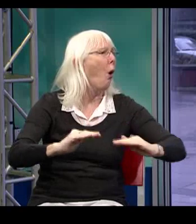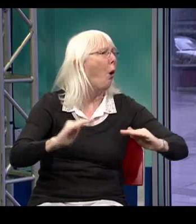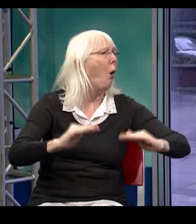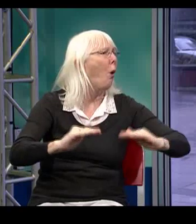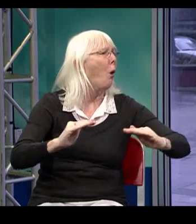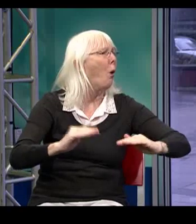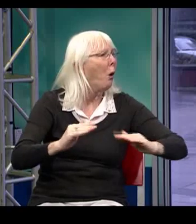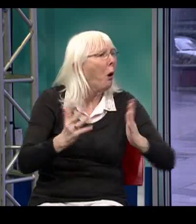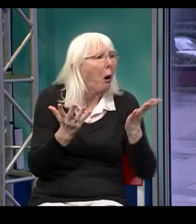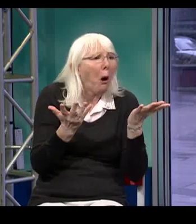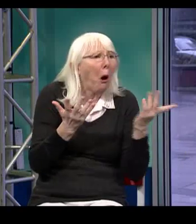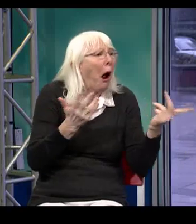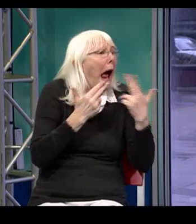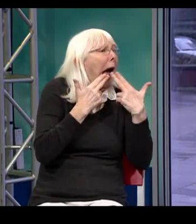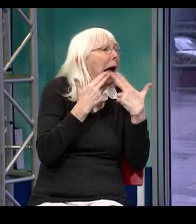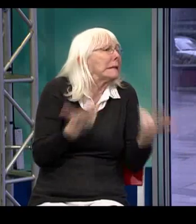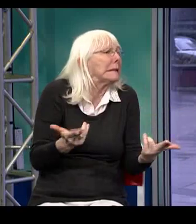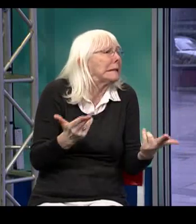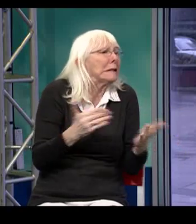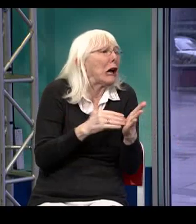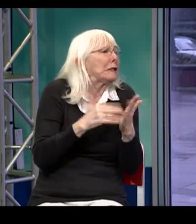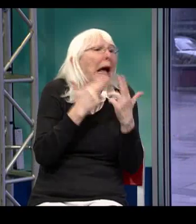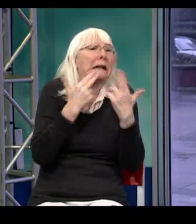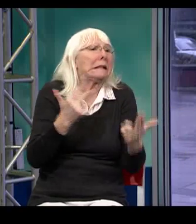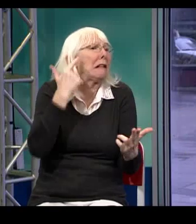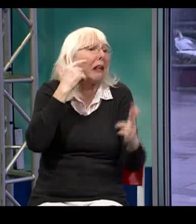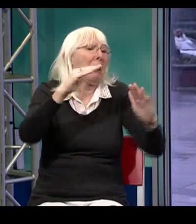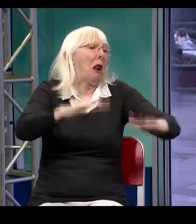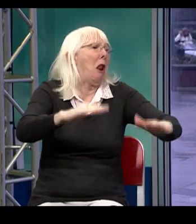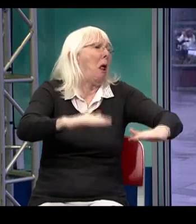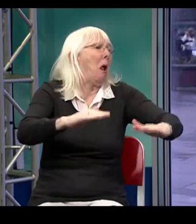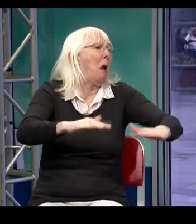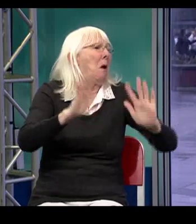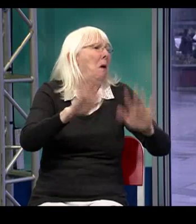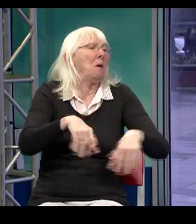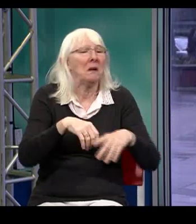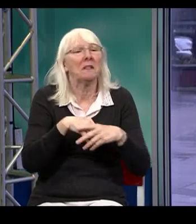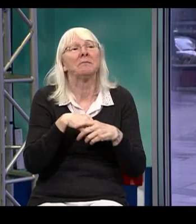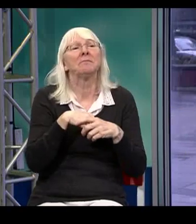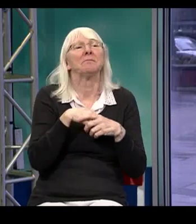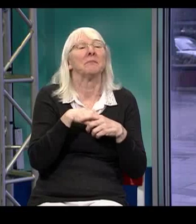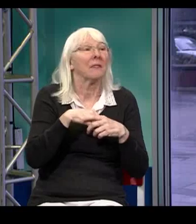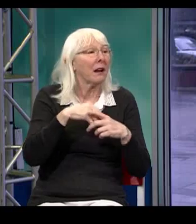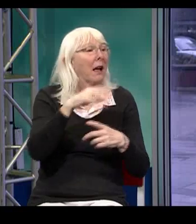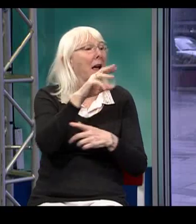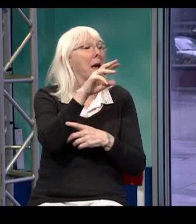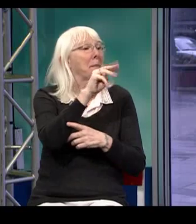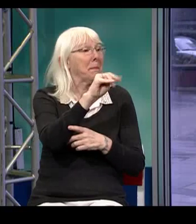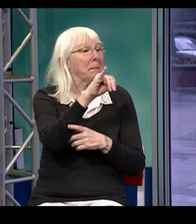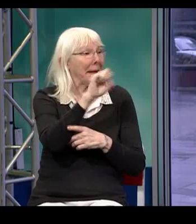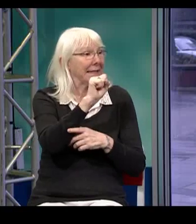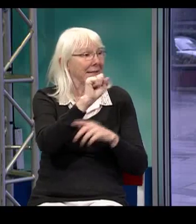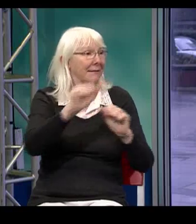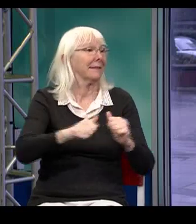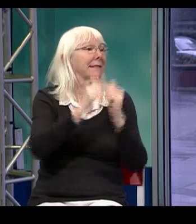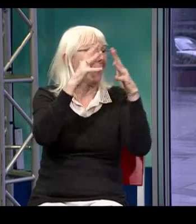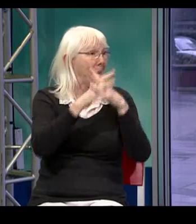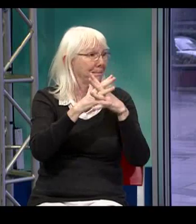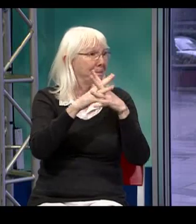And in his experience, you know, and in his naivete, he thought that many deaf people were of